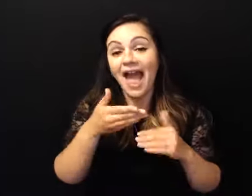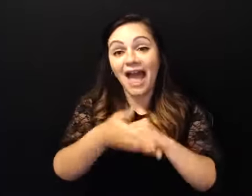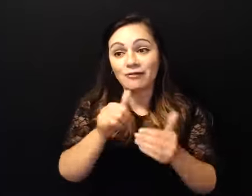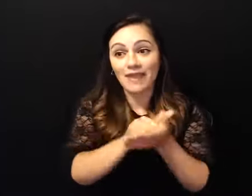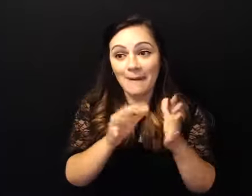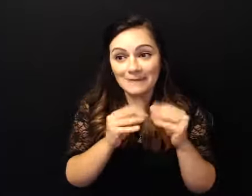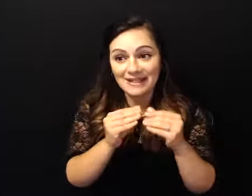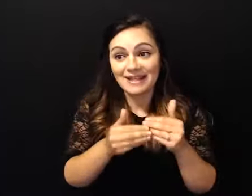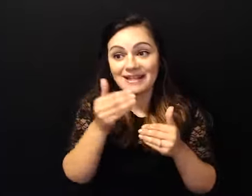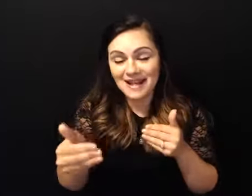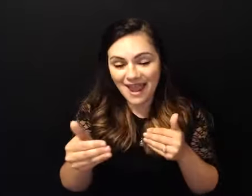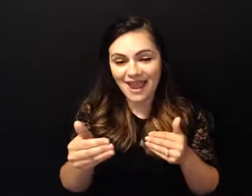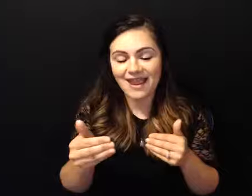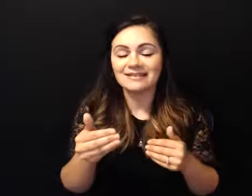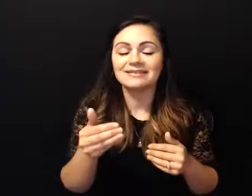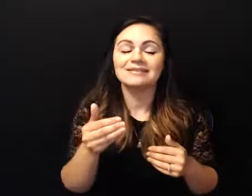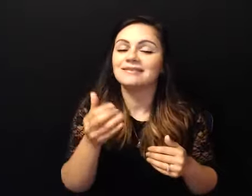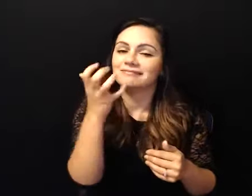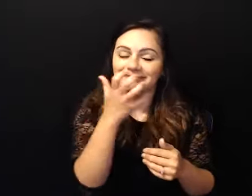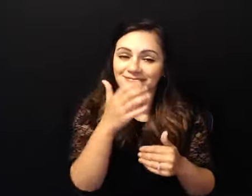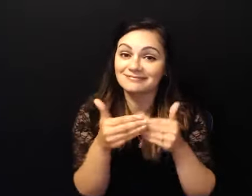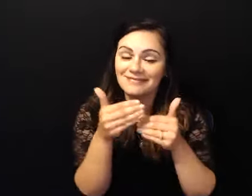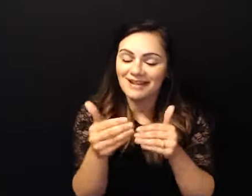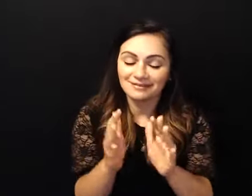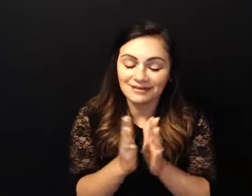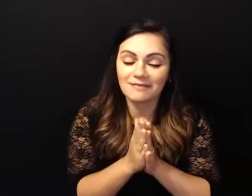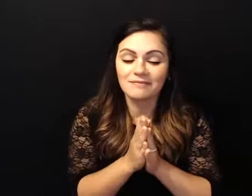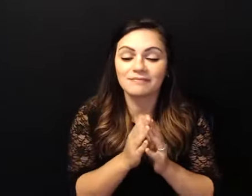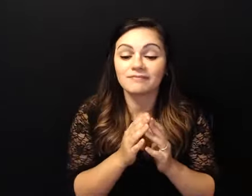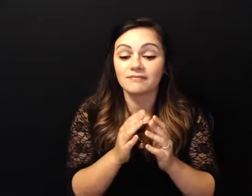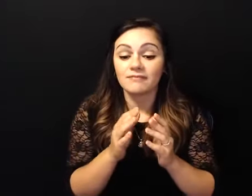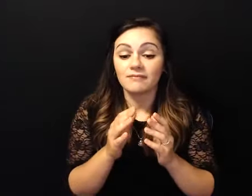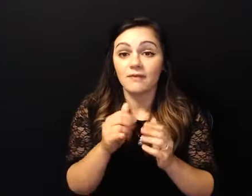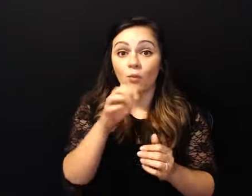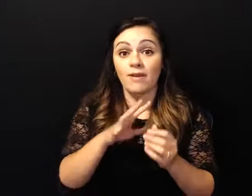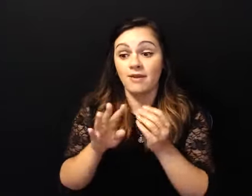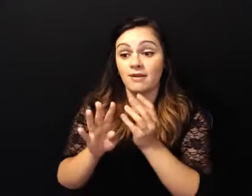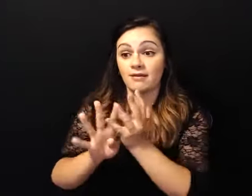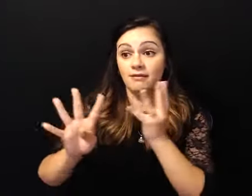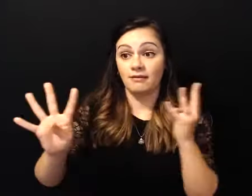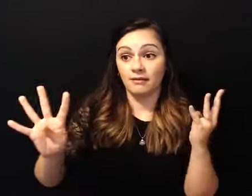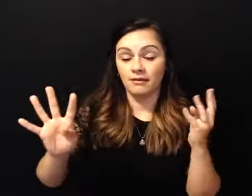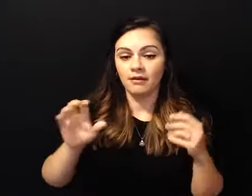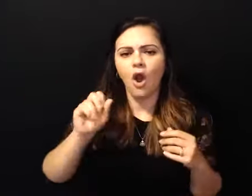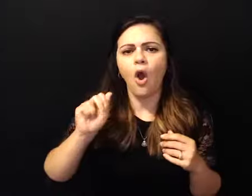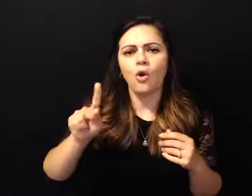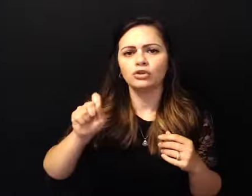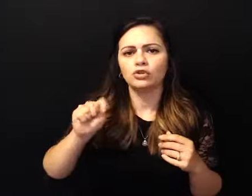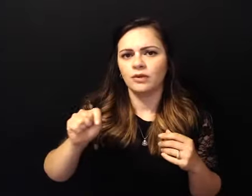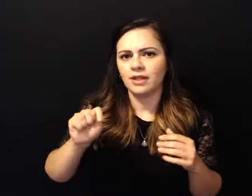was astounding um you know a line of women formed and at oak street there's a two rows two rows of chairs like with like